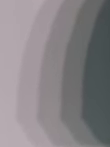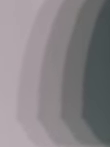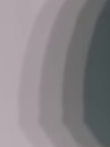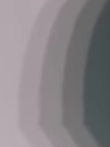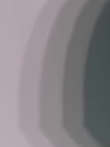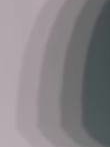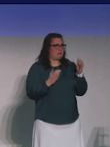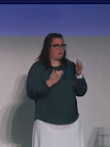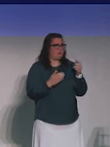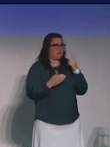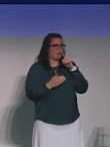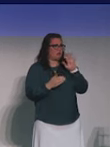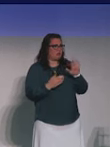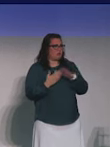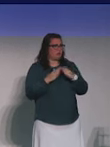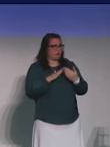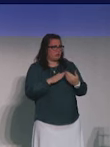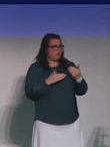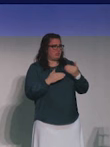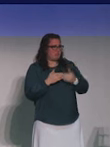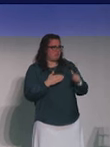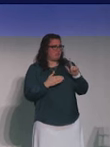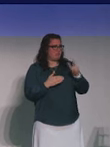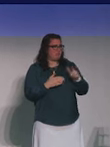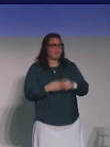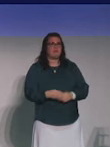in your own communities and spaces. So, thank you.